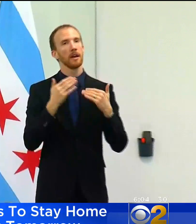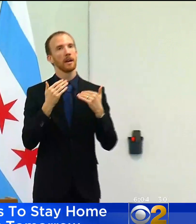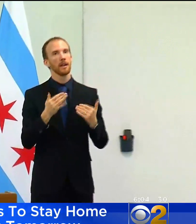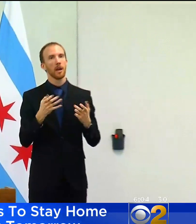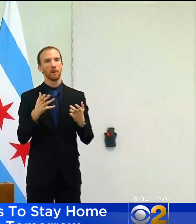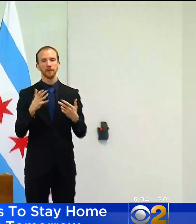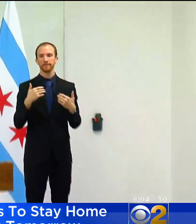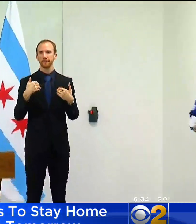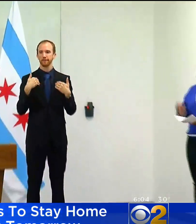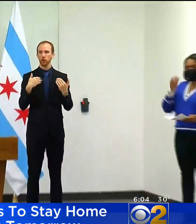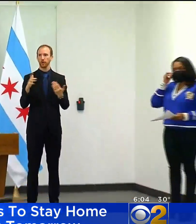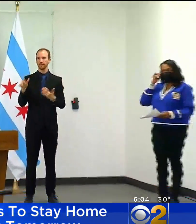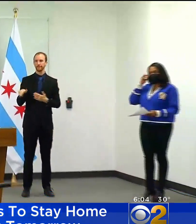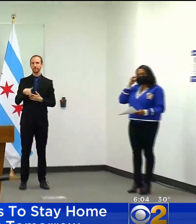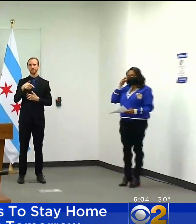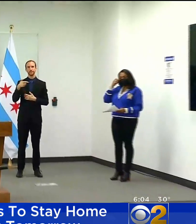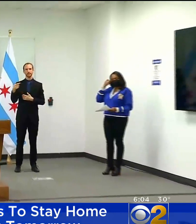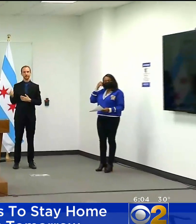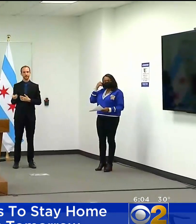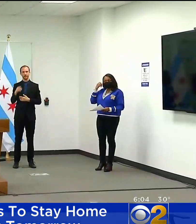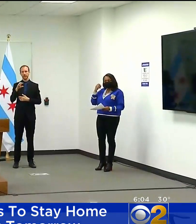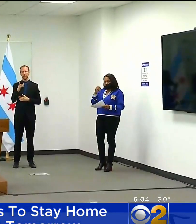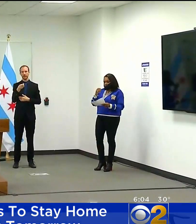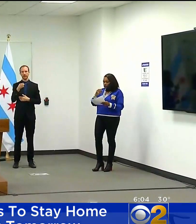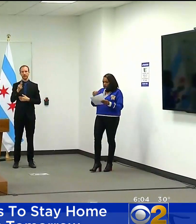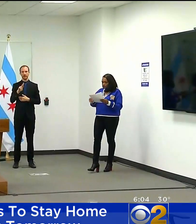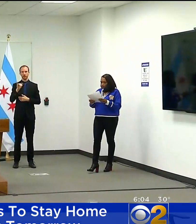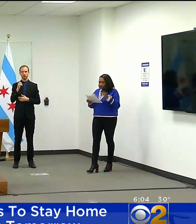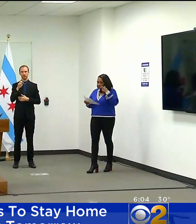turn the podium over to Dr. Jackson.